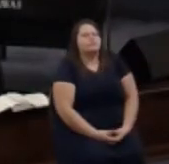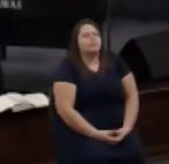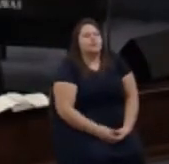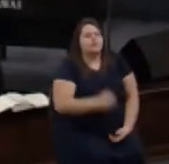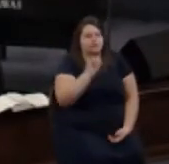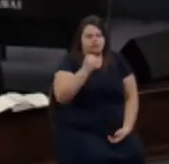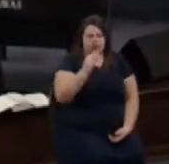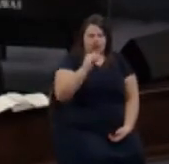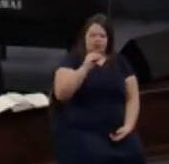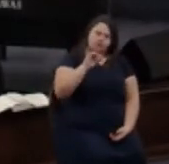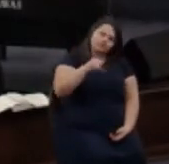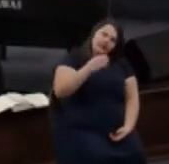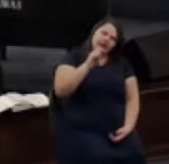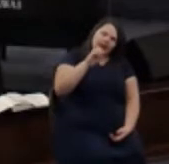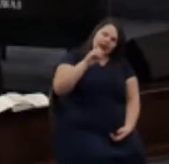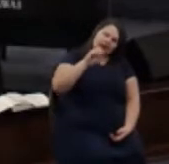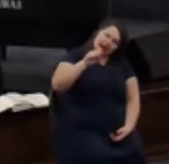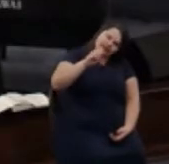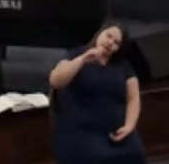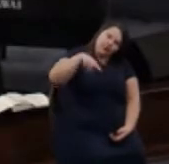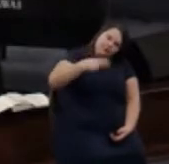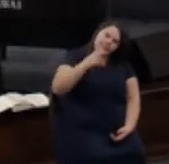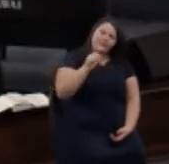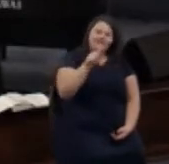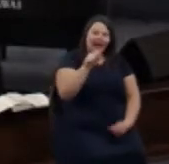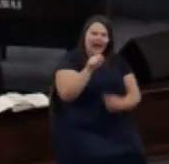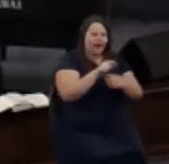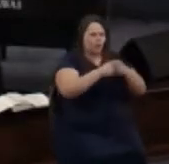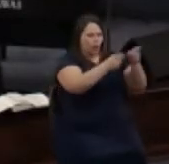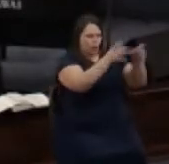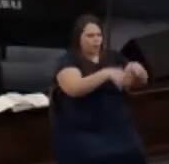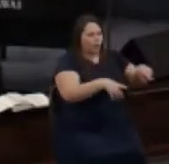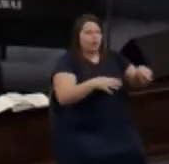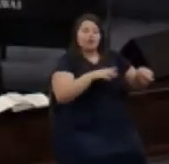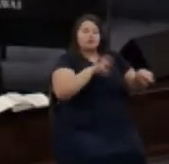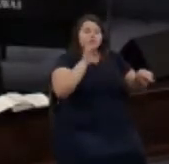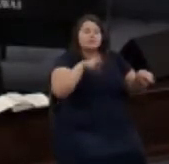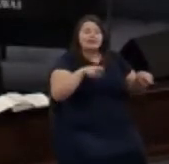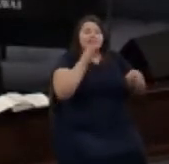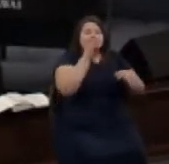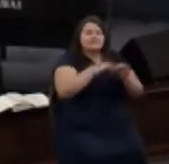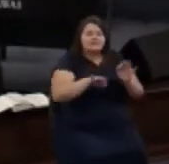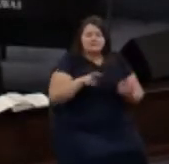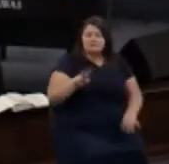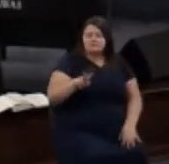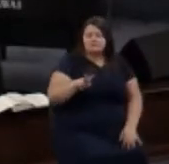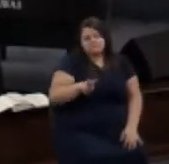Jehoshaphat his response was simple like anybody else who's being invaded by three armies he was afraid